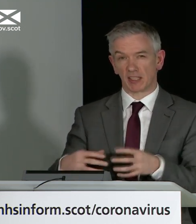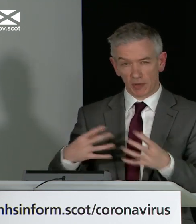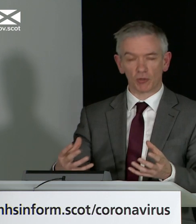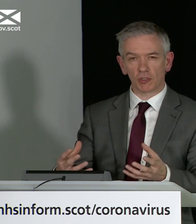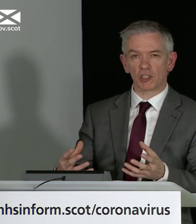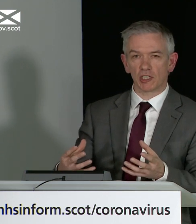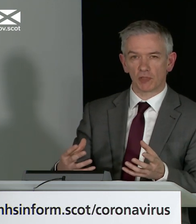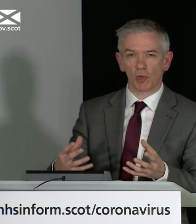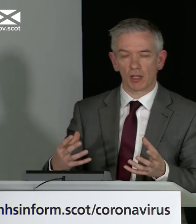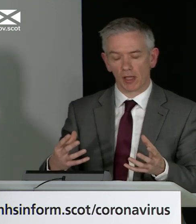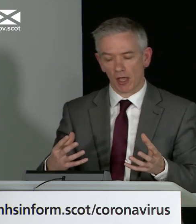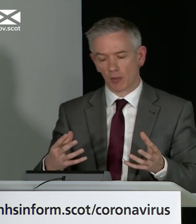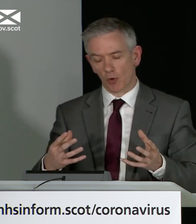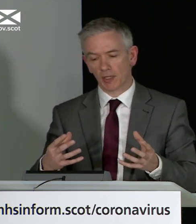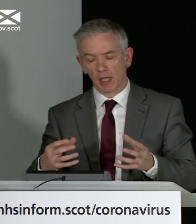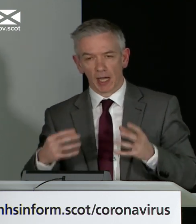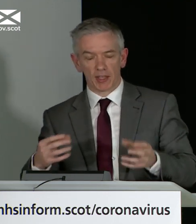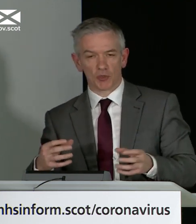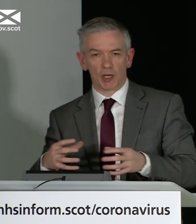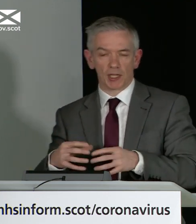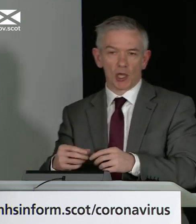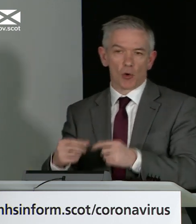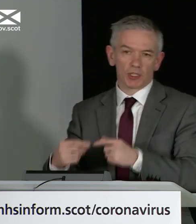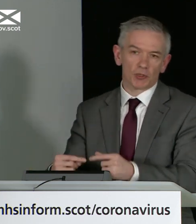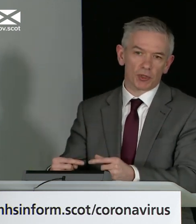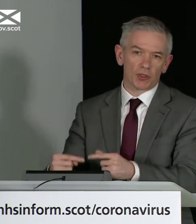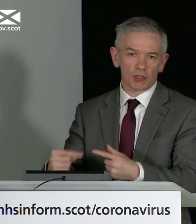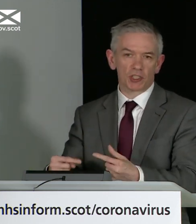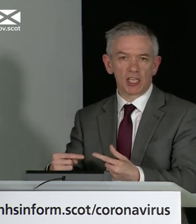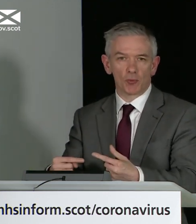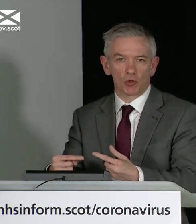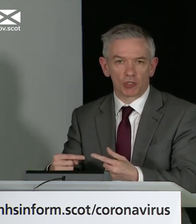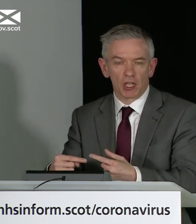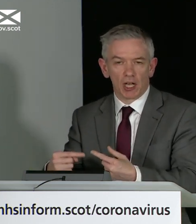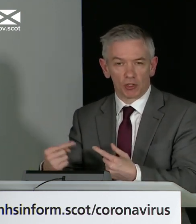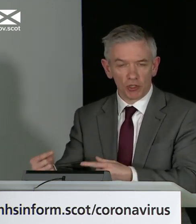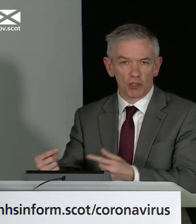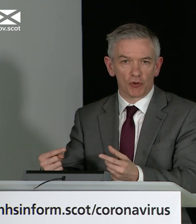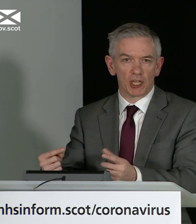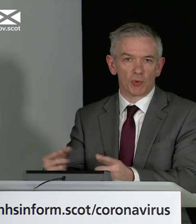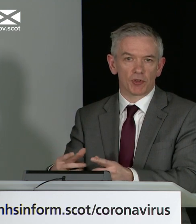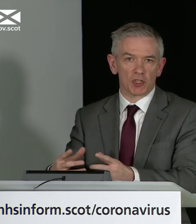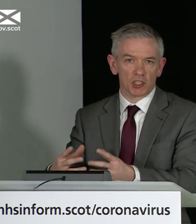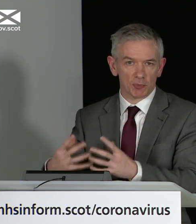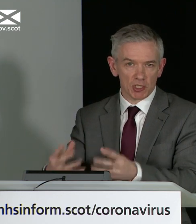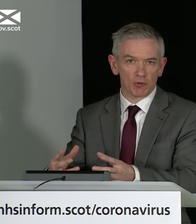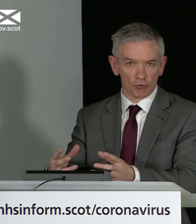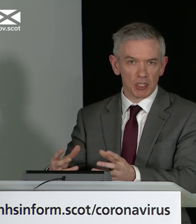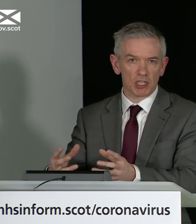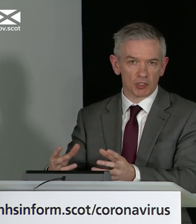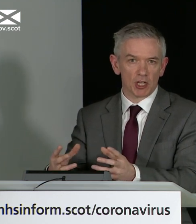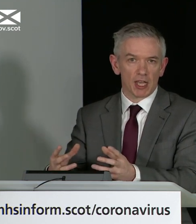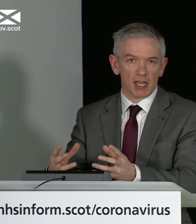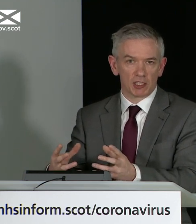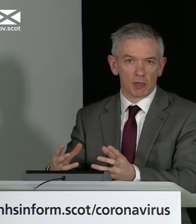this data difficult to understand at the moment, and that's why working with the other CMOs across the UK, we've commissioned specific